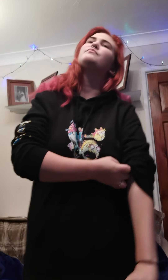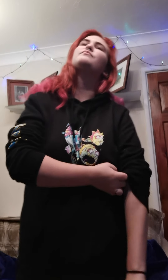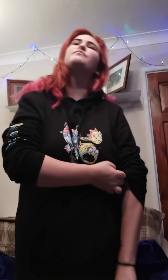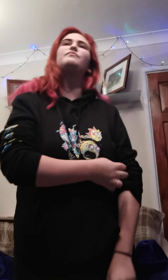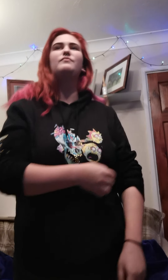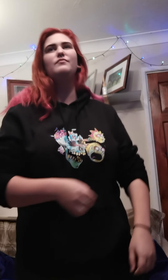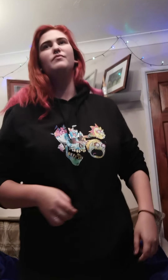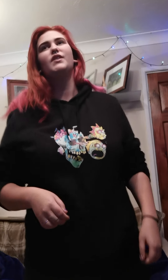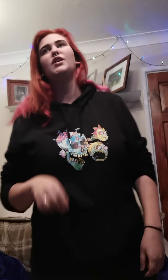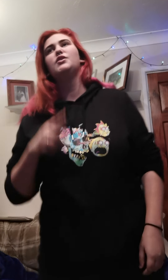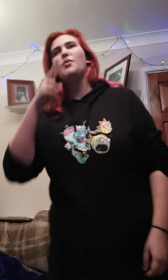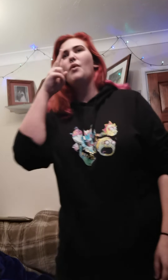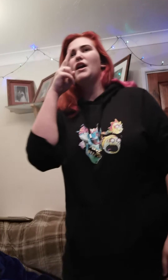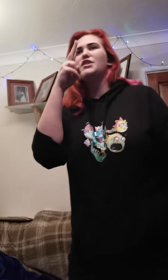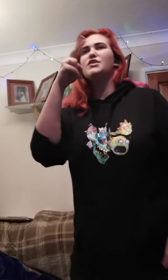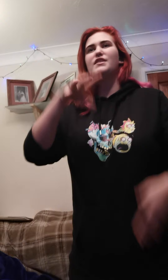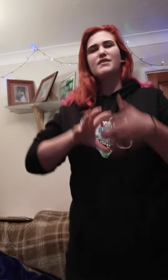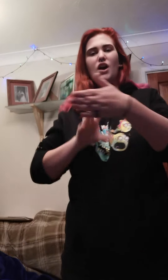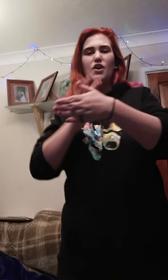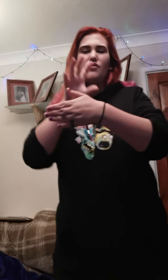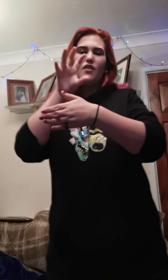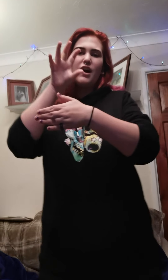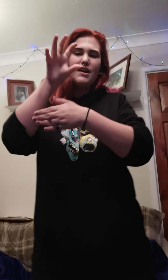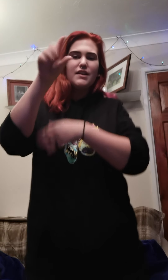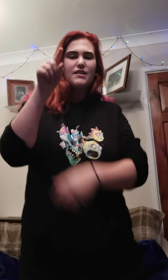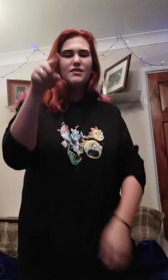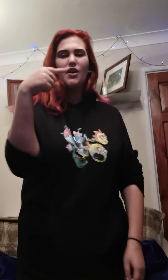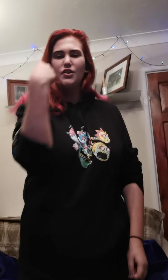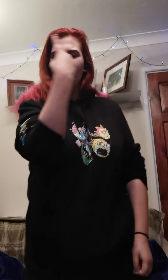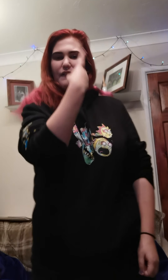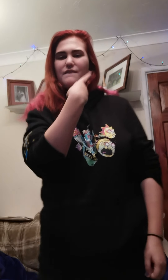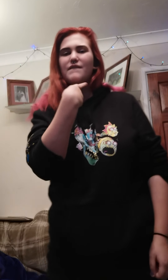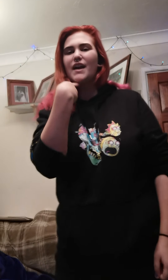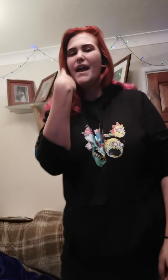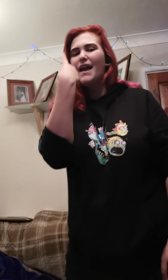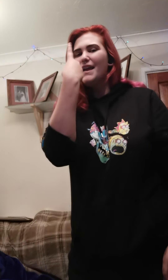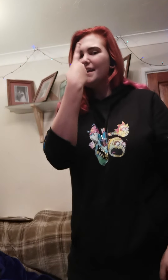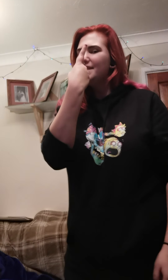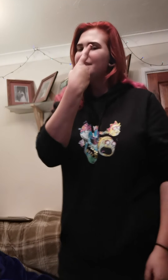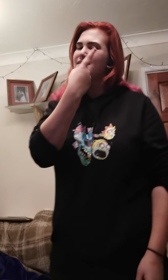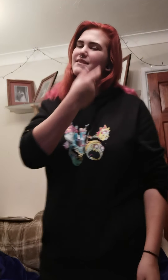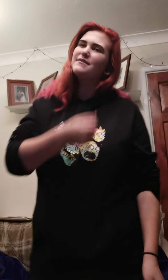To watch the sunrise I always To